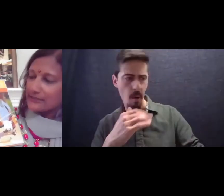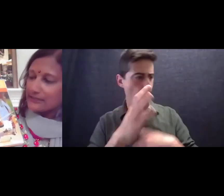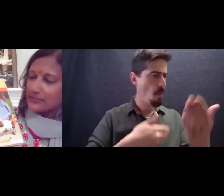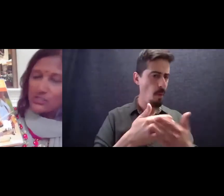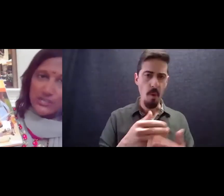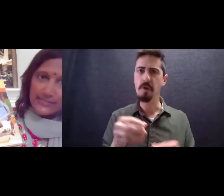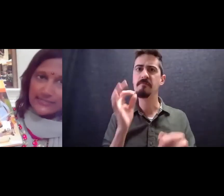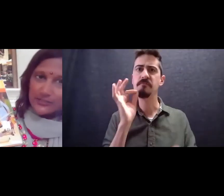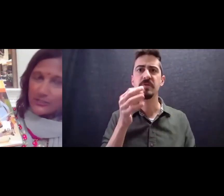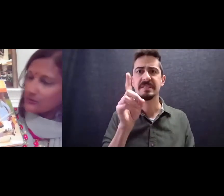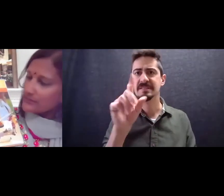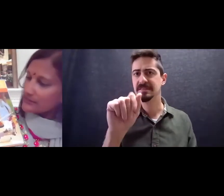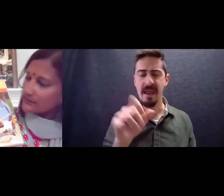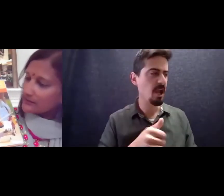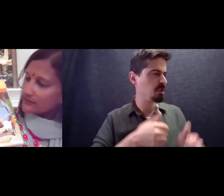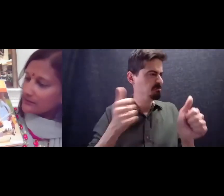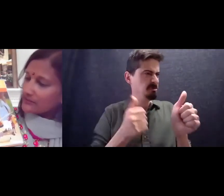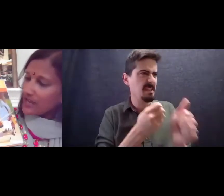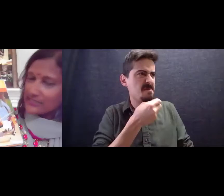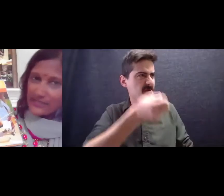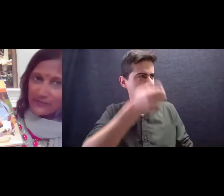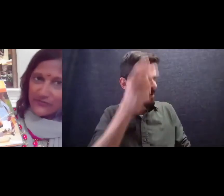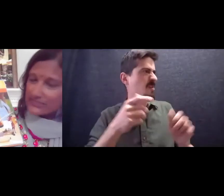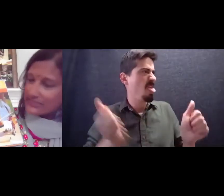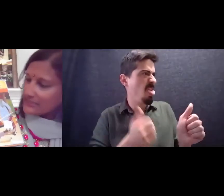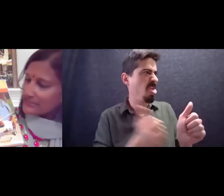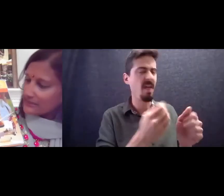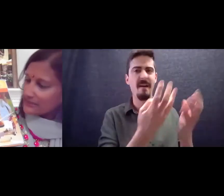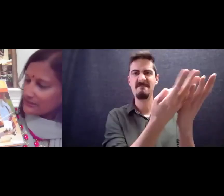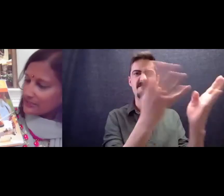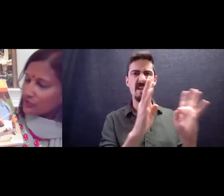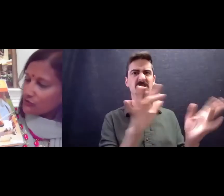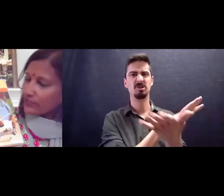chased their goats knocked down fences